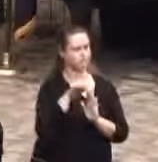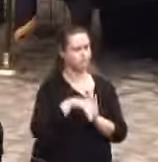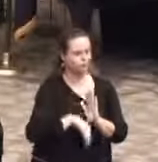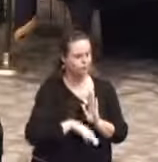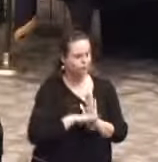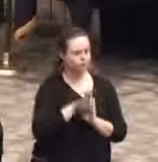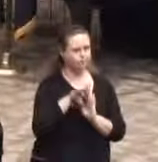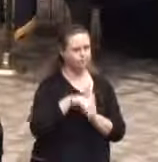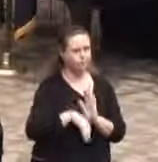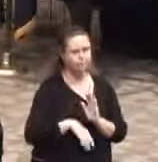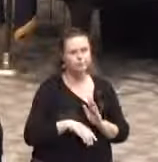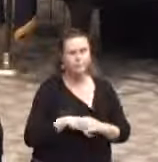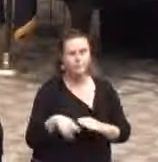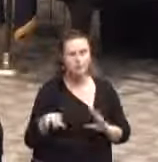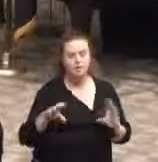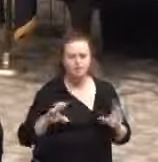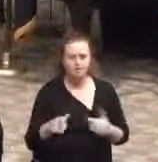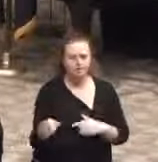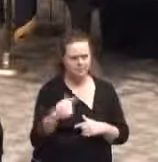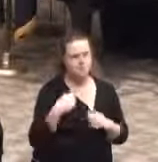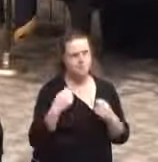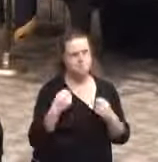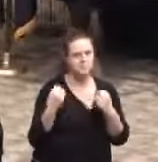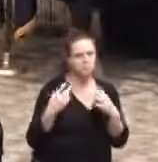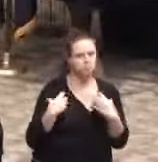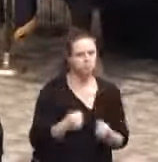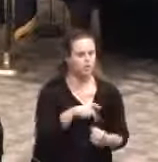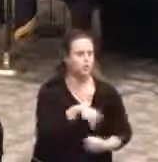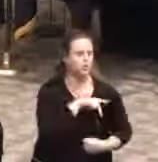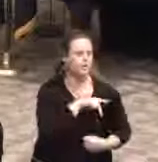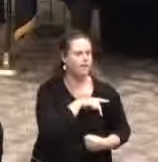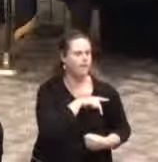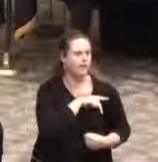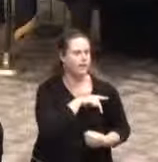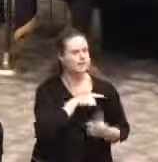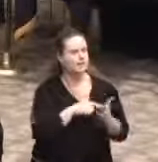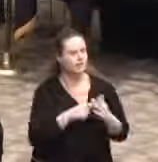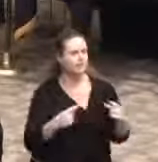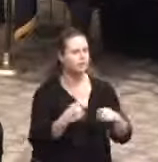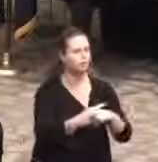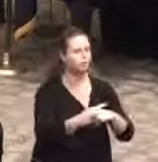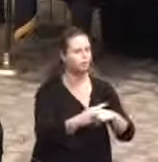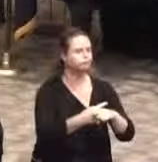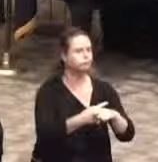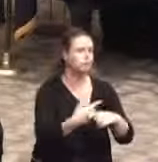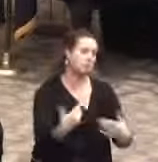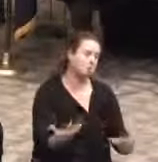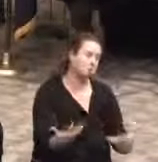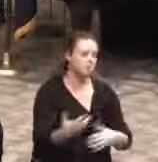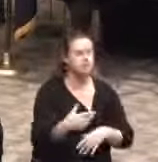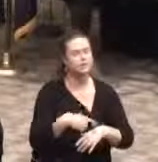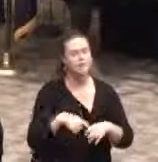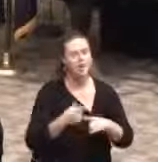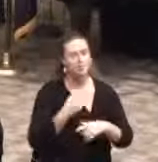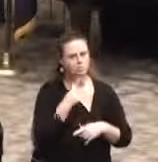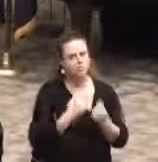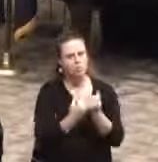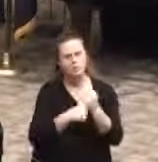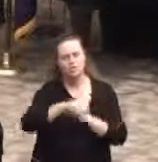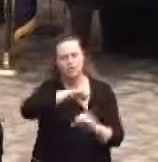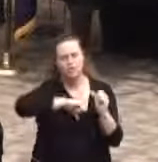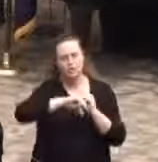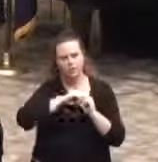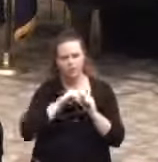Our class possessed many strong personality types that did not always mesh. In the end, we supported each other